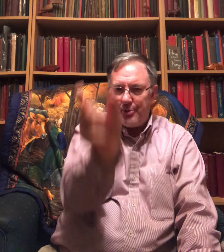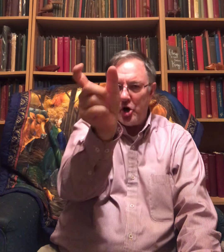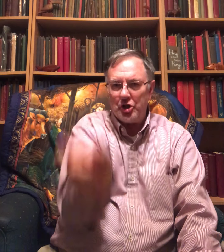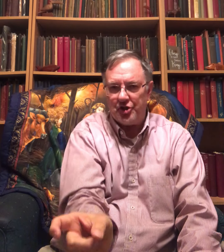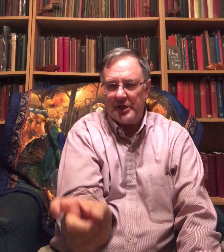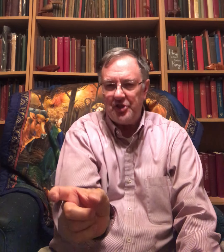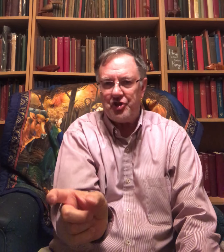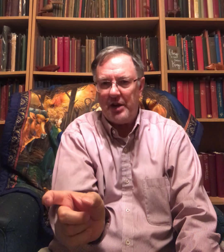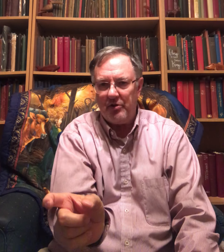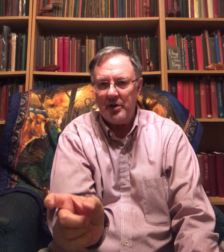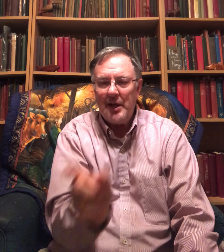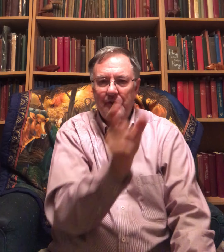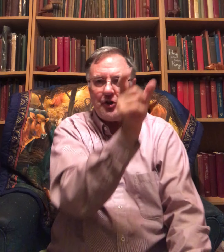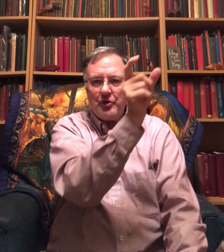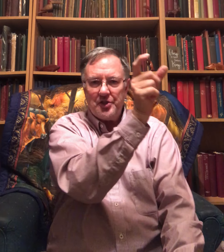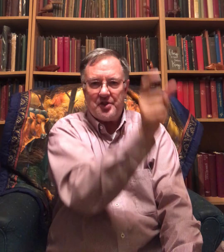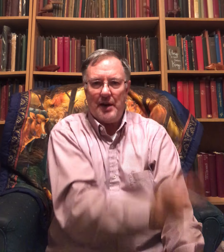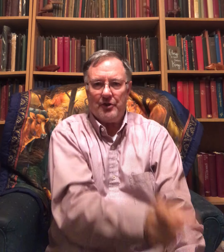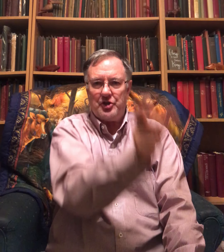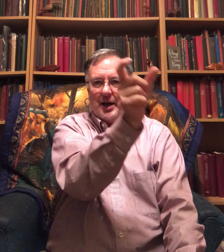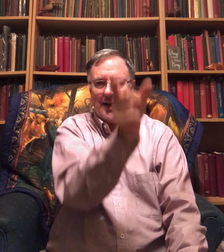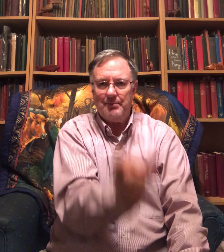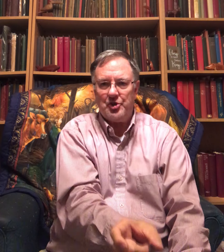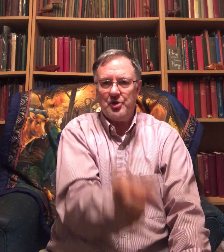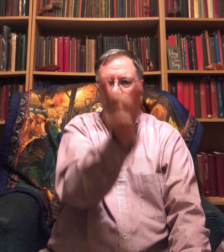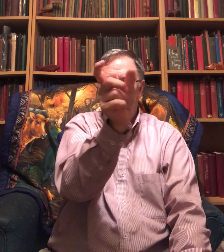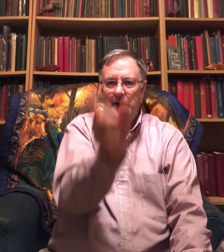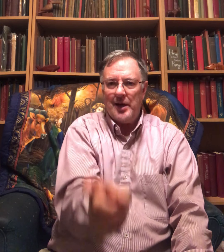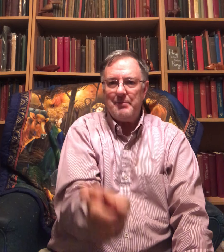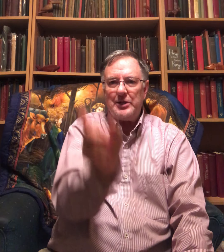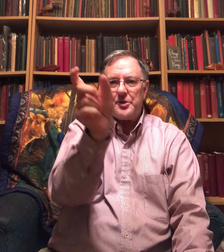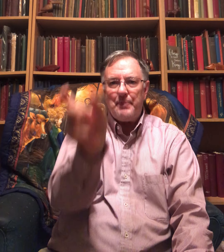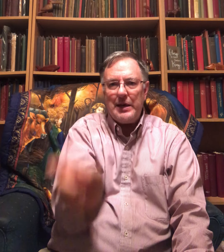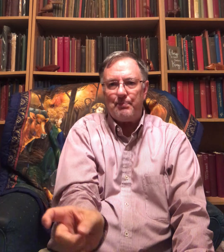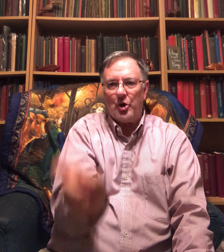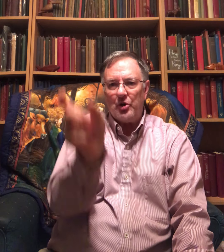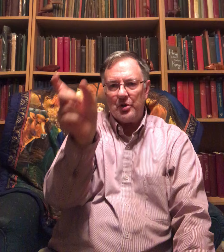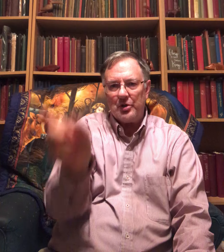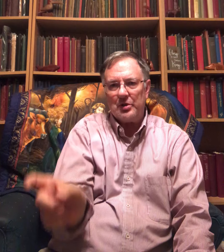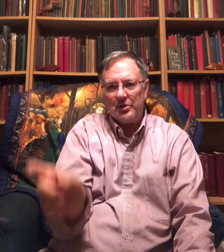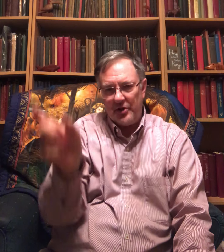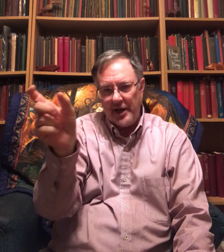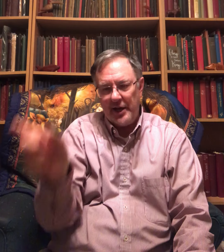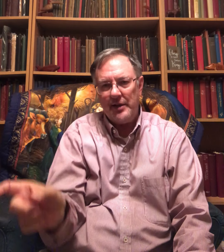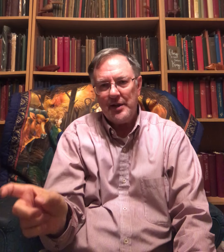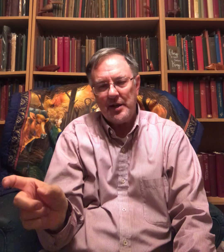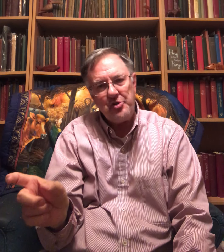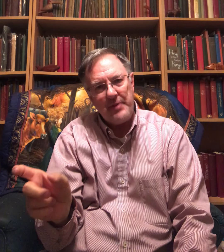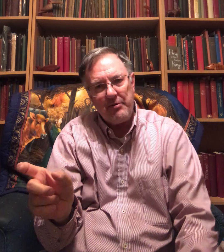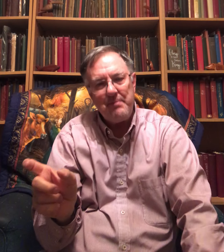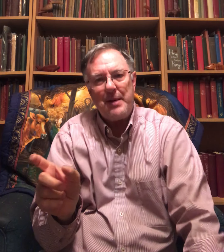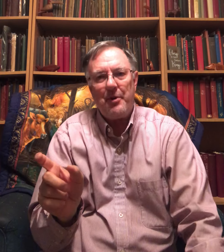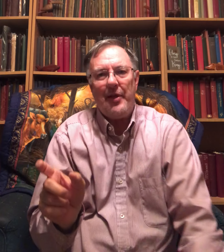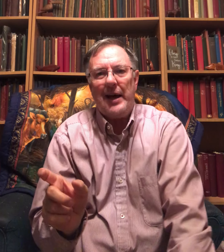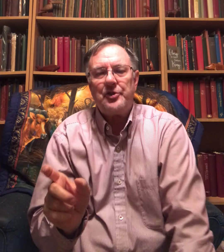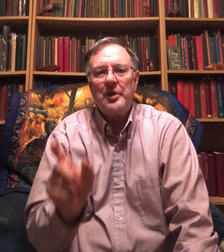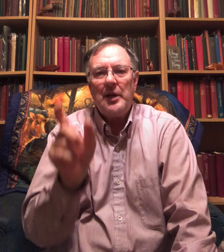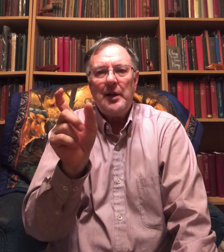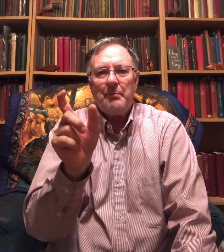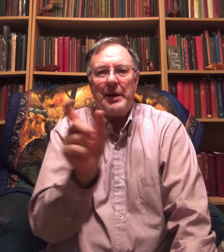person in general. If you do it several times, it means people. Okay? And you may remember that. But